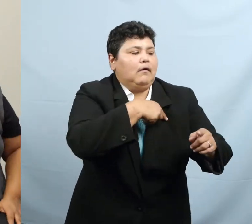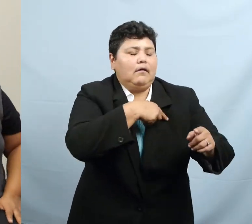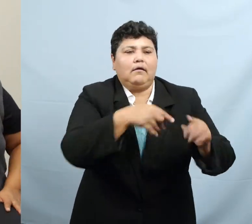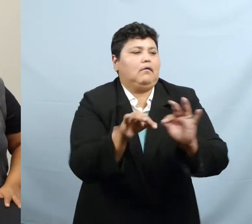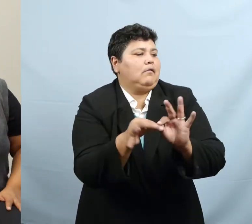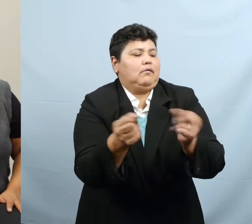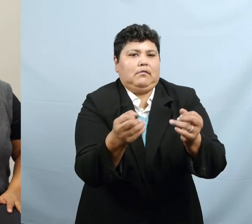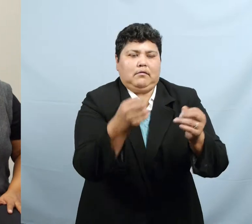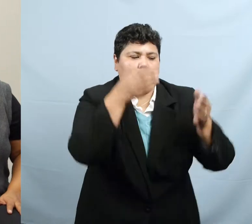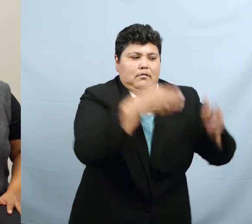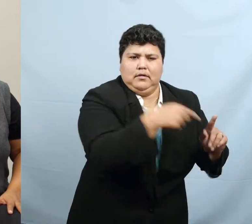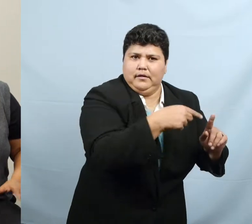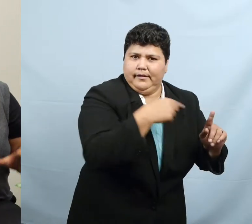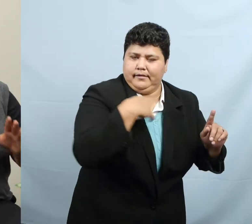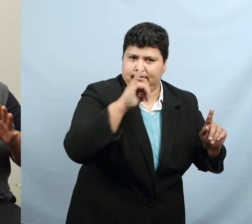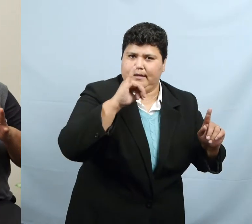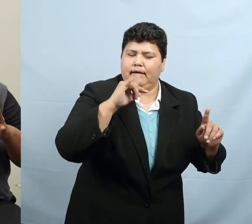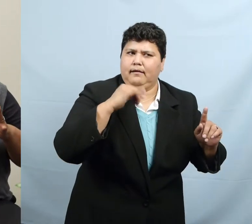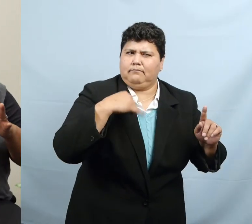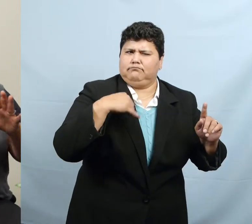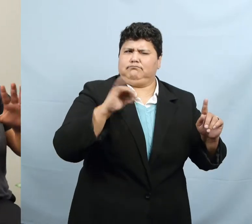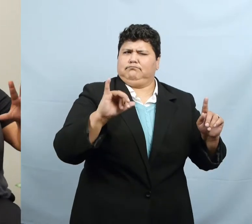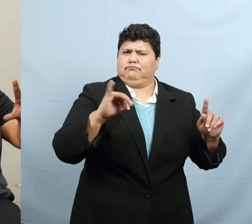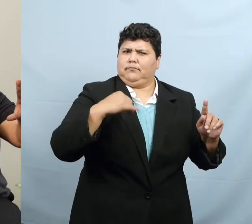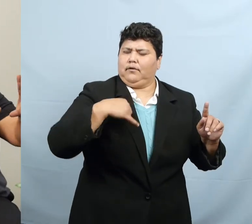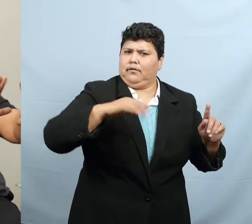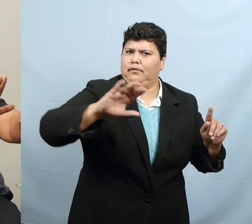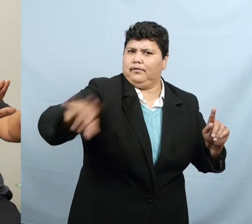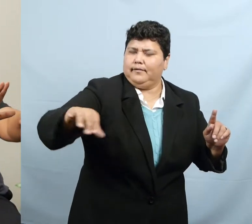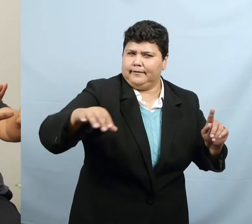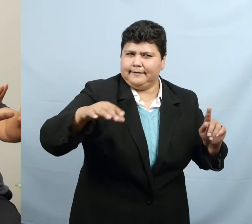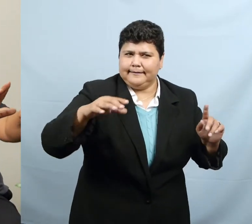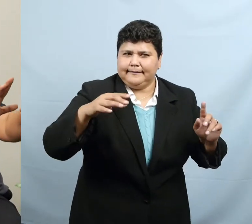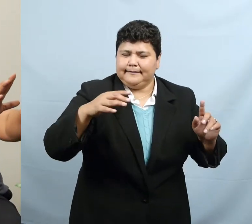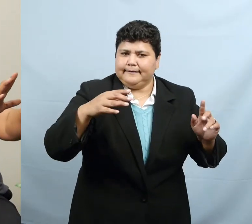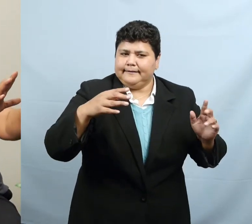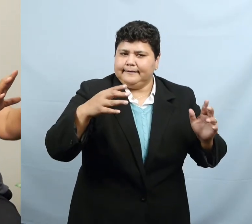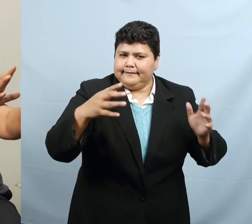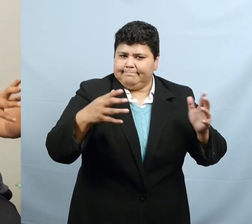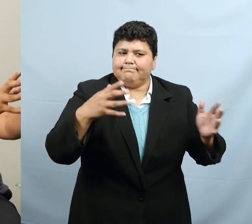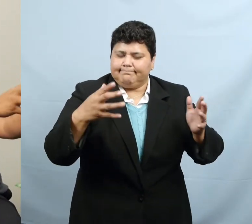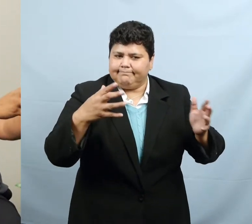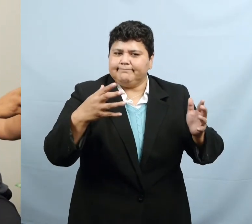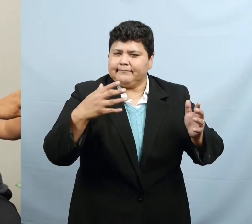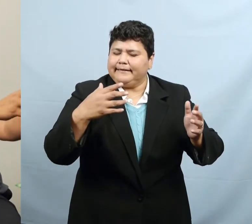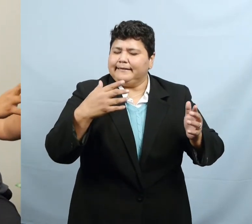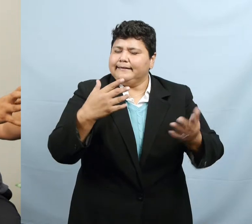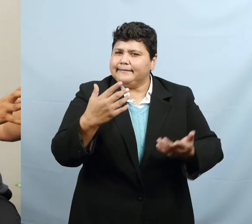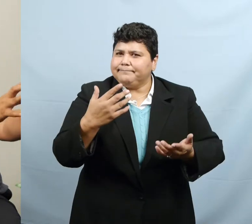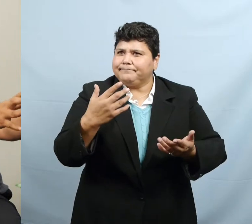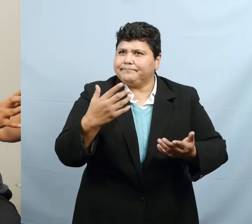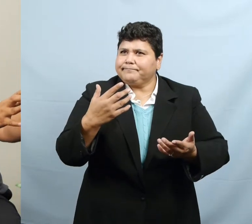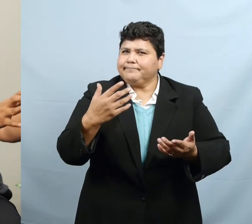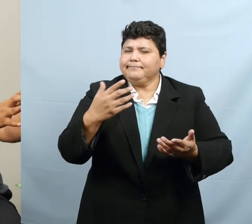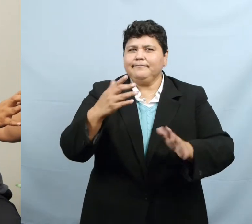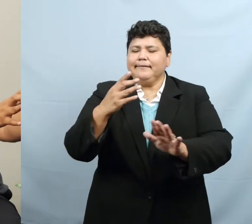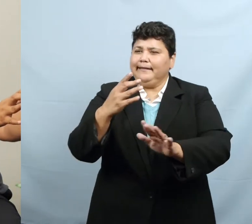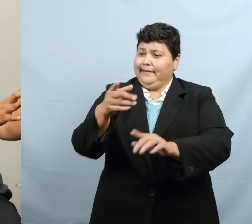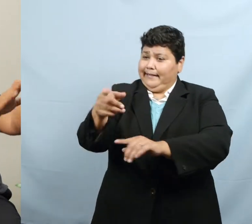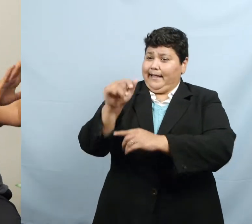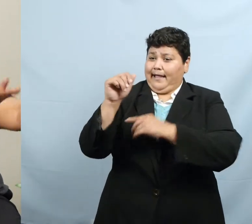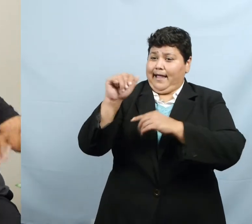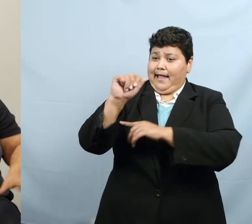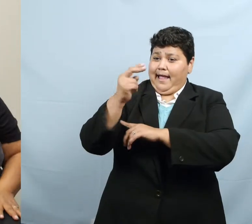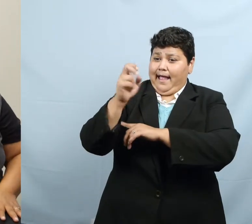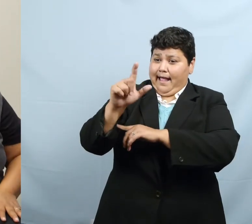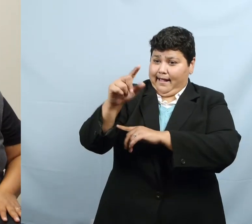think there was something about the fact that Angel had the social worker working with him.